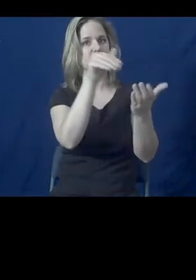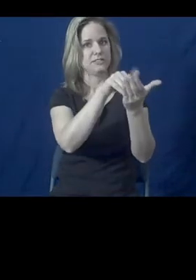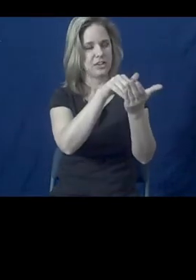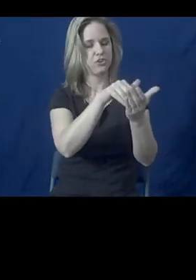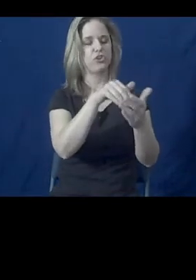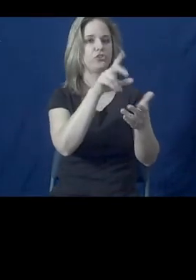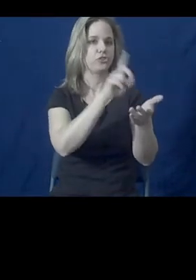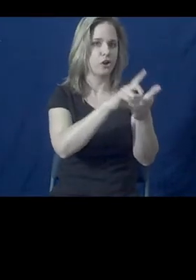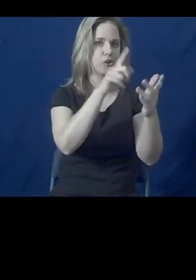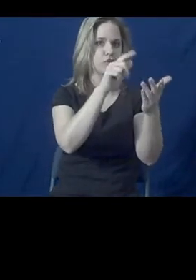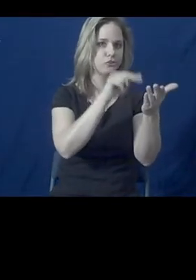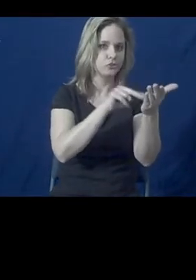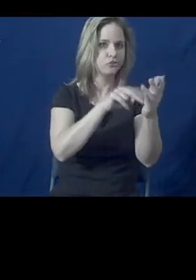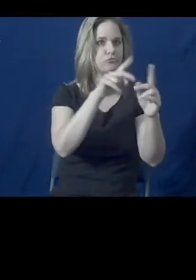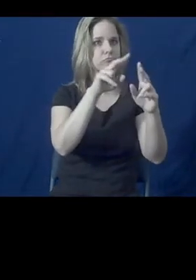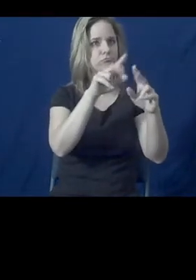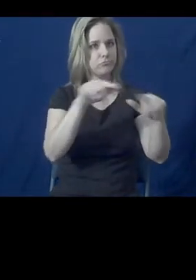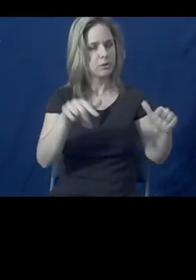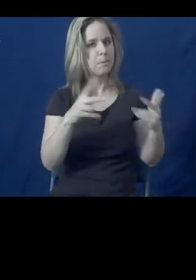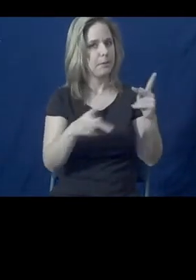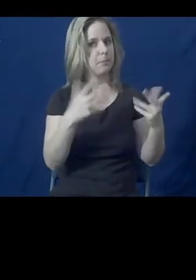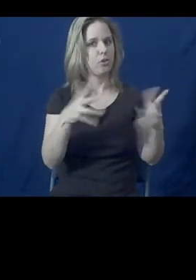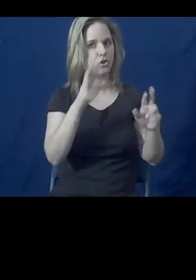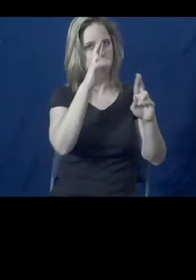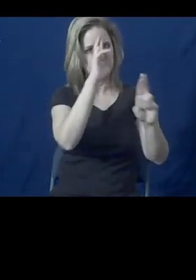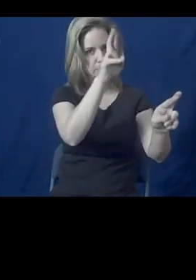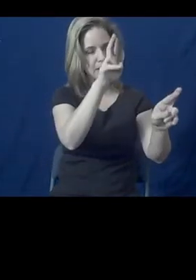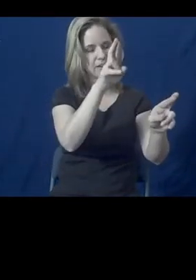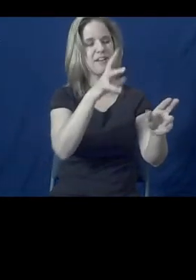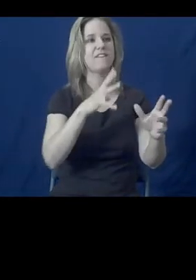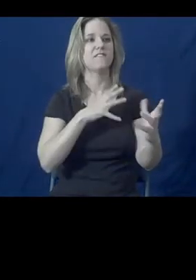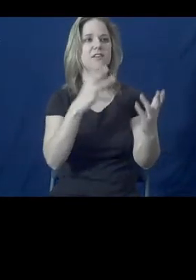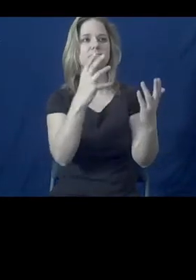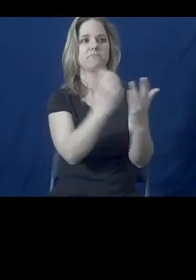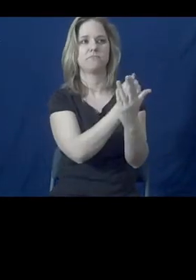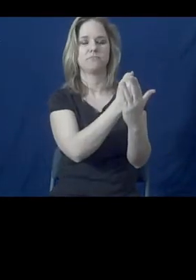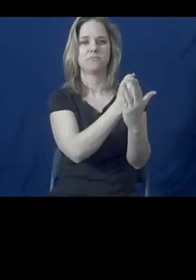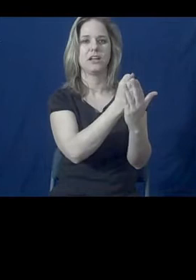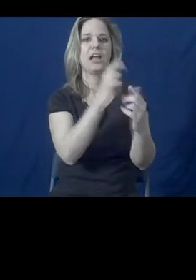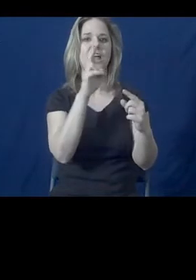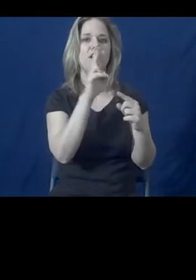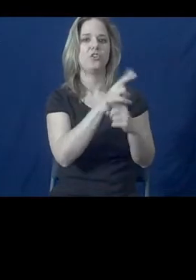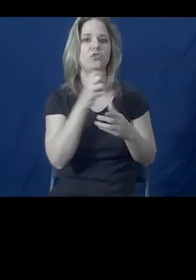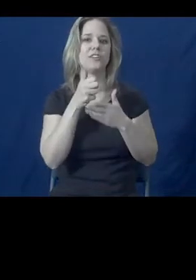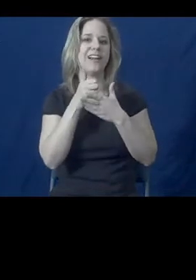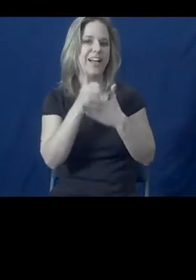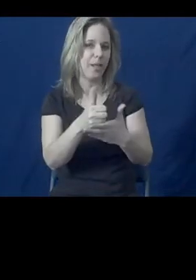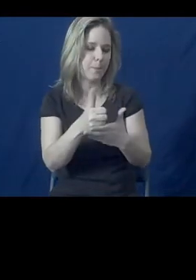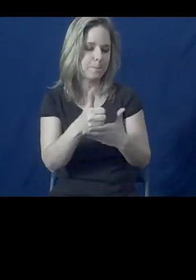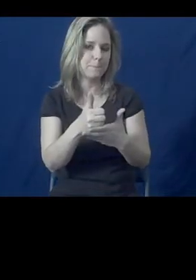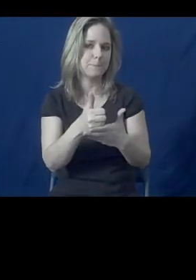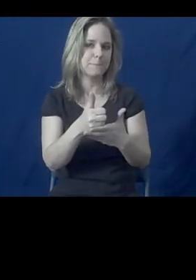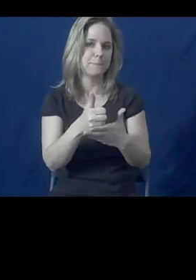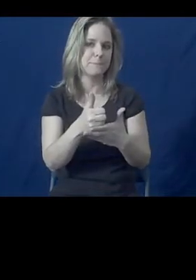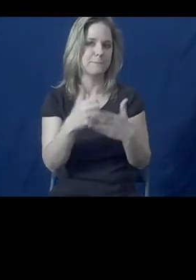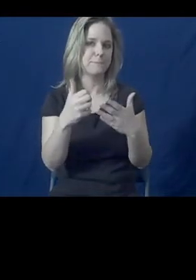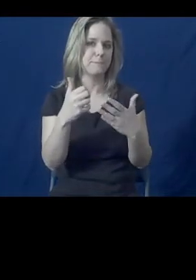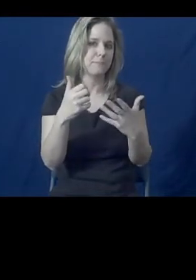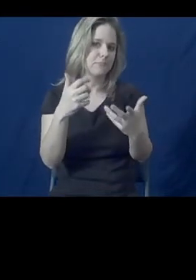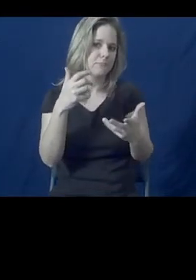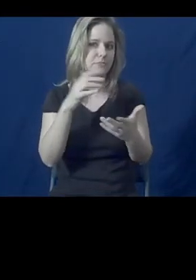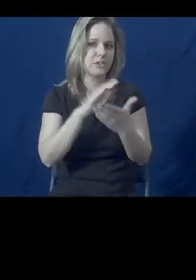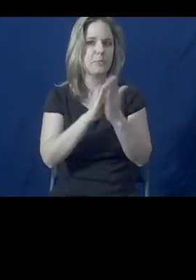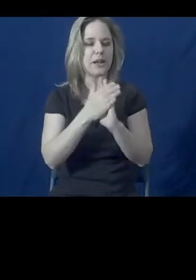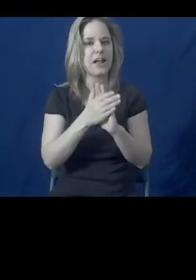centers and hospitals have in the community, to try to use health care providers as